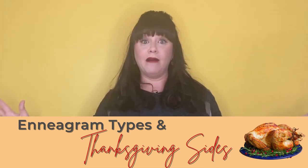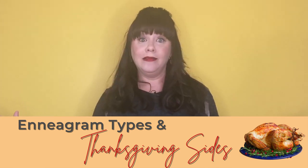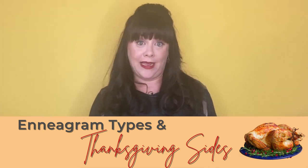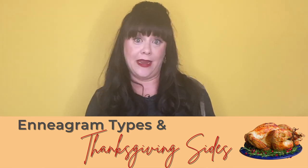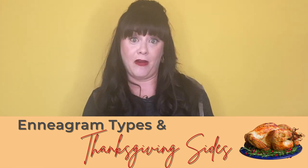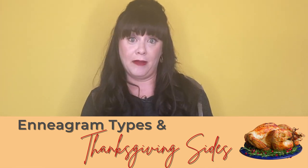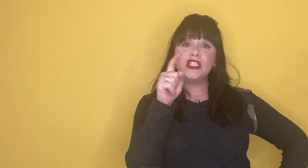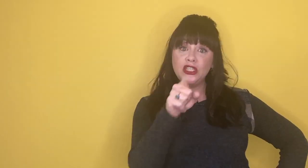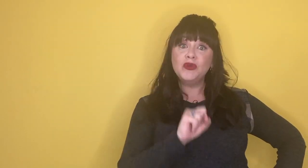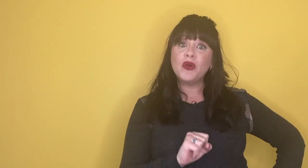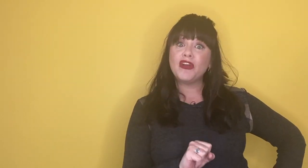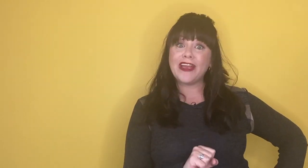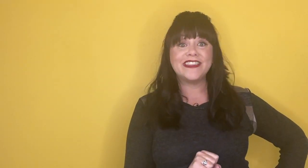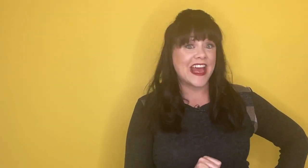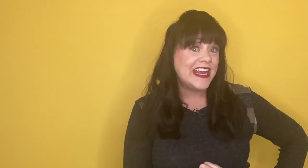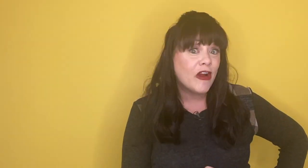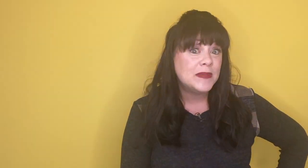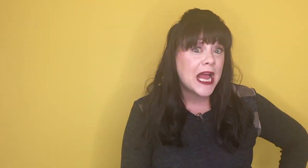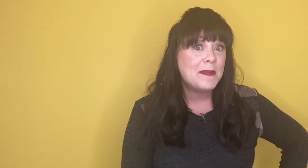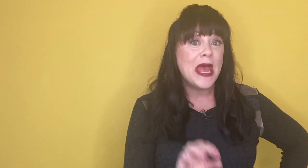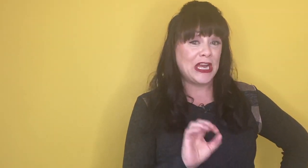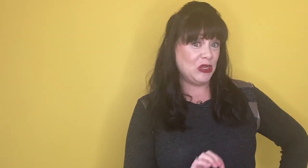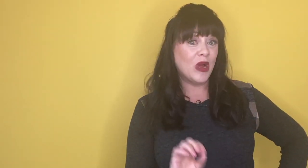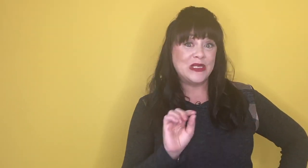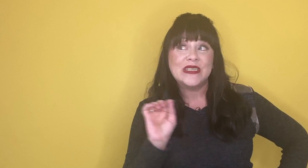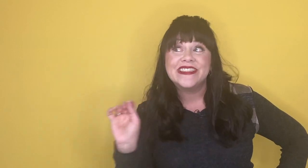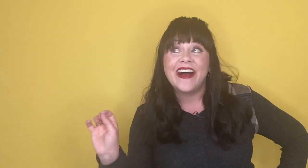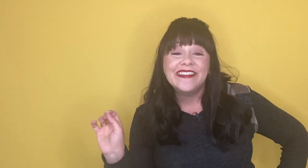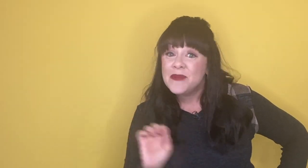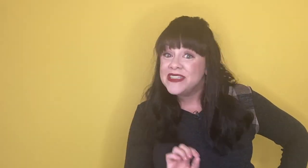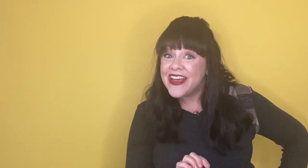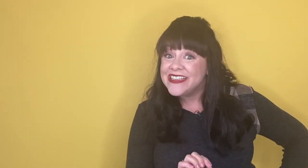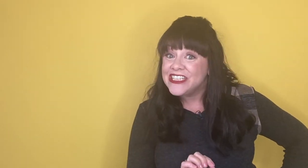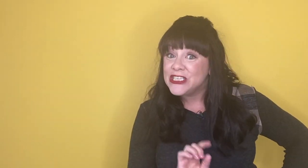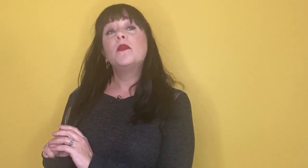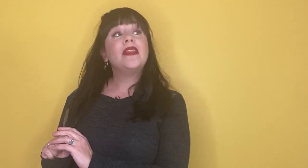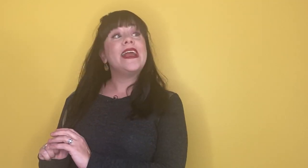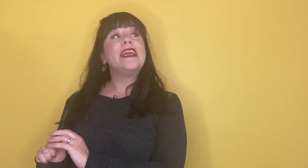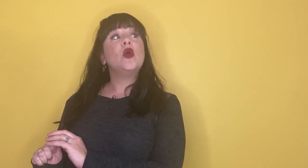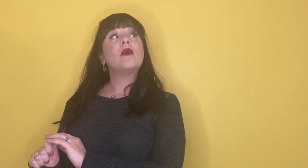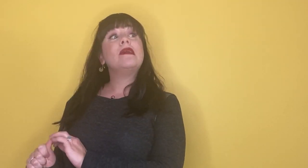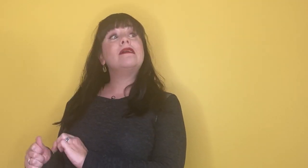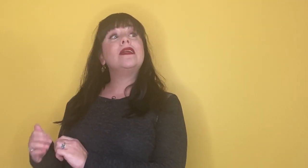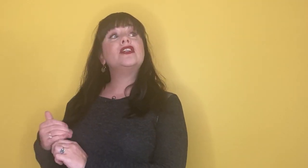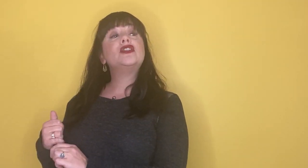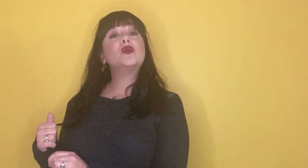the Enneagram. Do you know your guest's Enneagram type and you want to assign them side dishes? Planning your meal and unsure